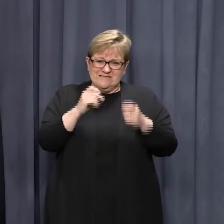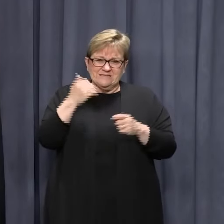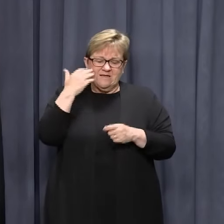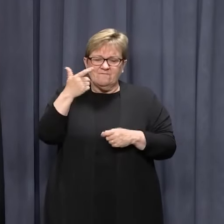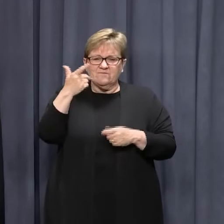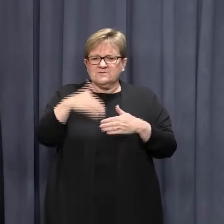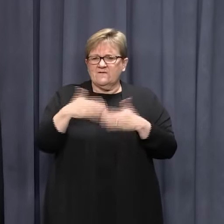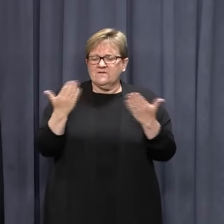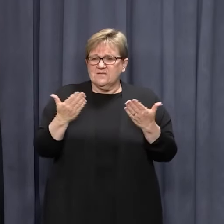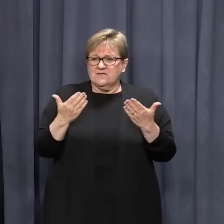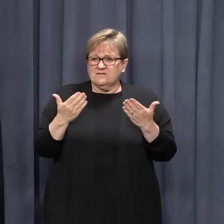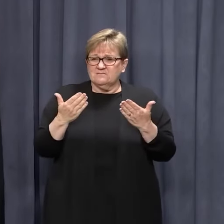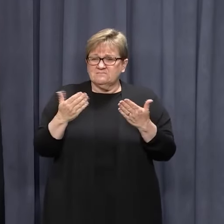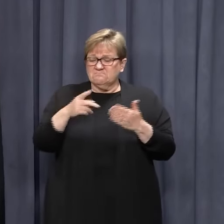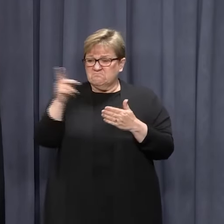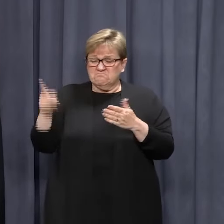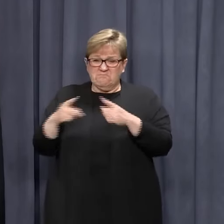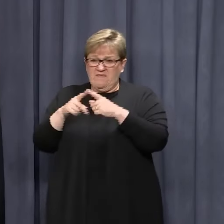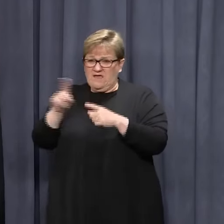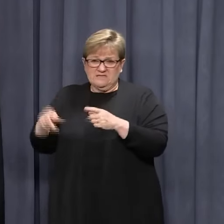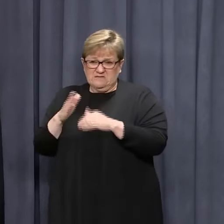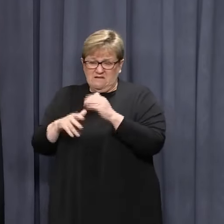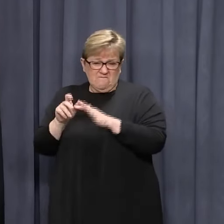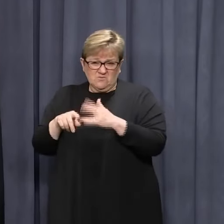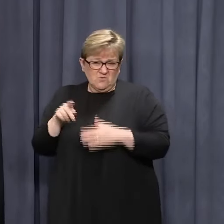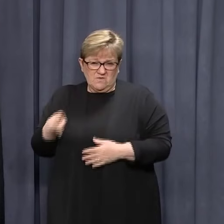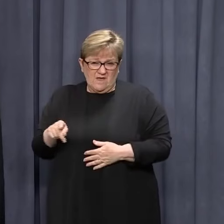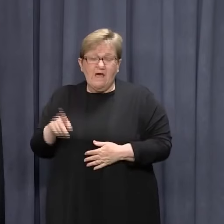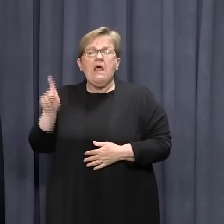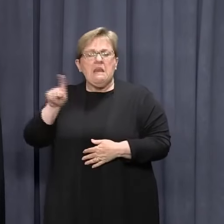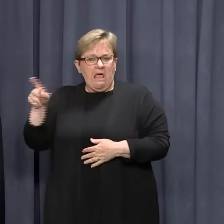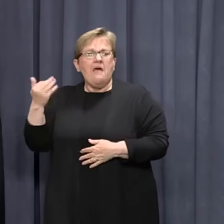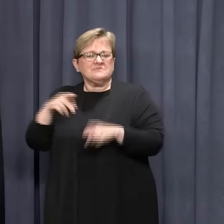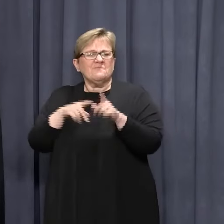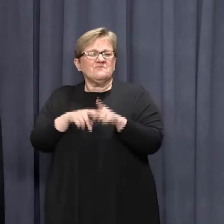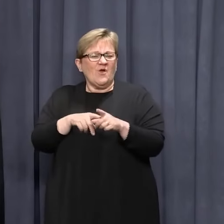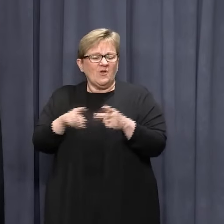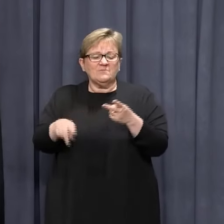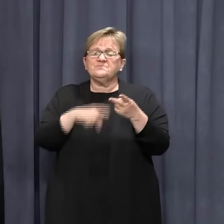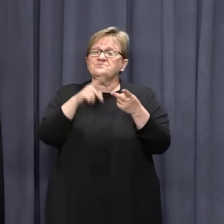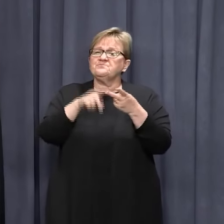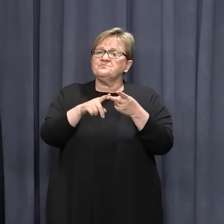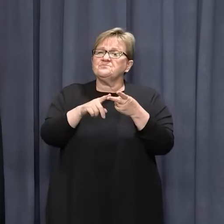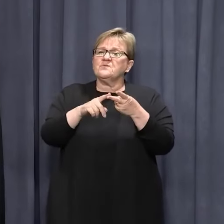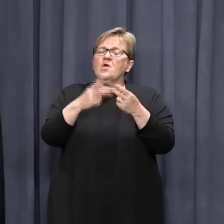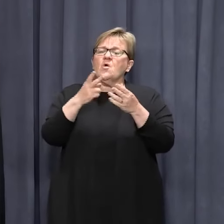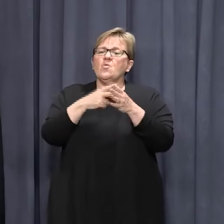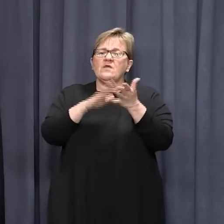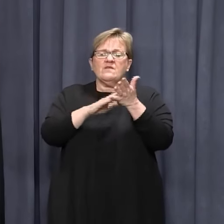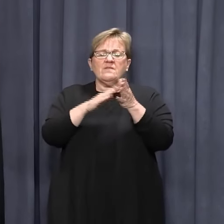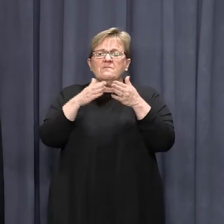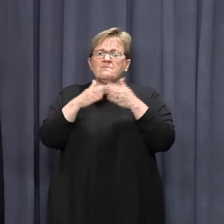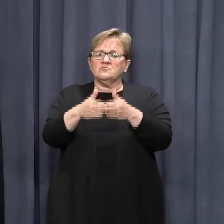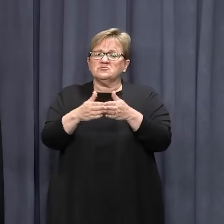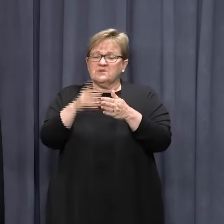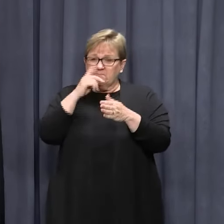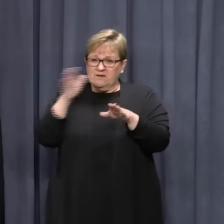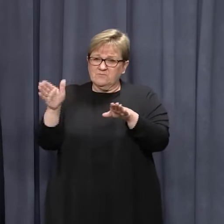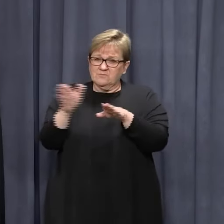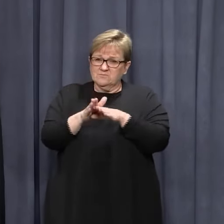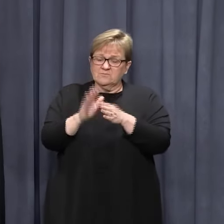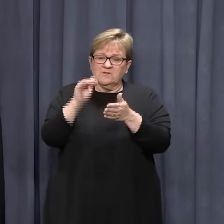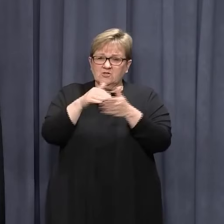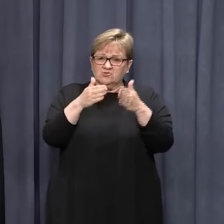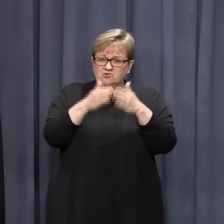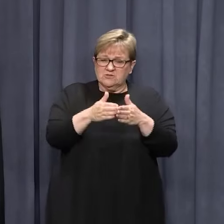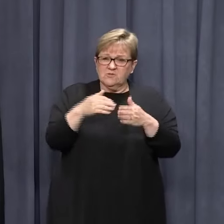every seven days. So other states haven't done that. Some states are now following that. Secondly, with maritime crews coming into Western Australia to